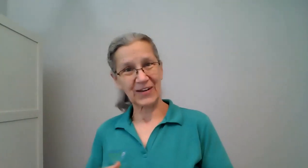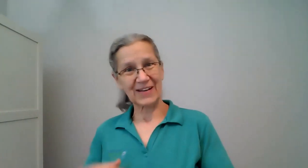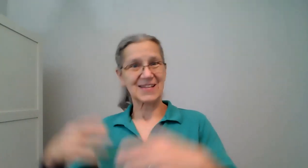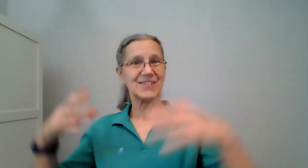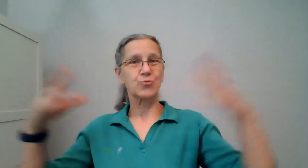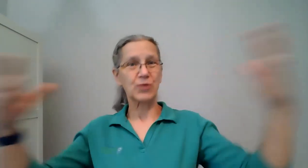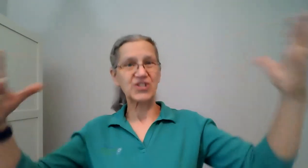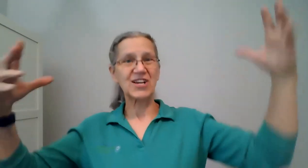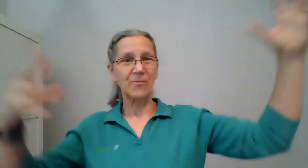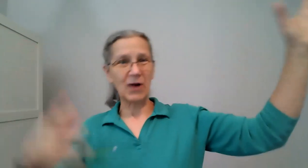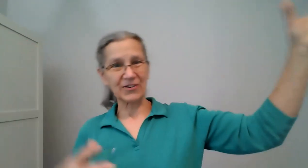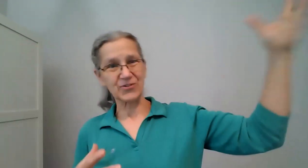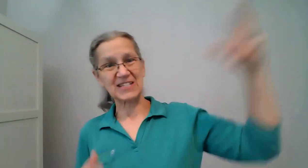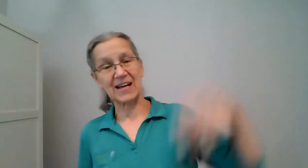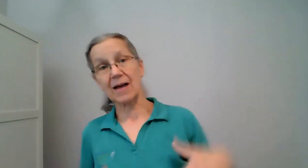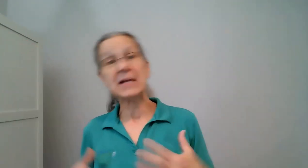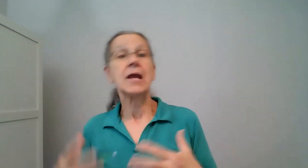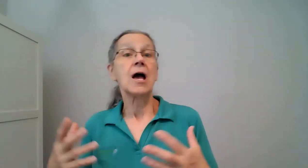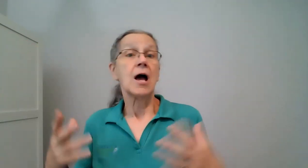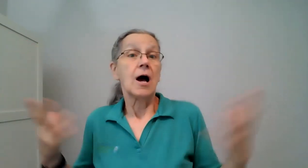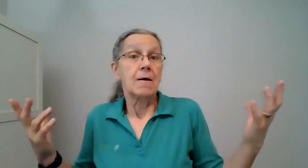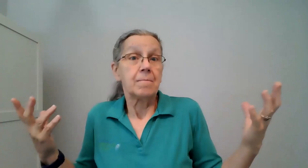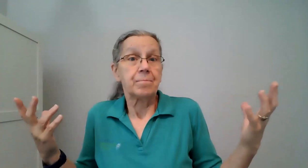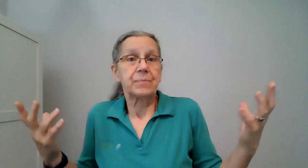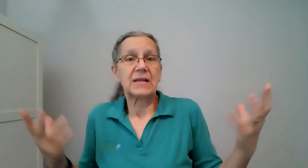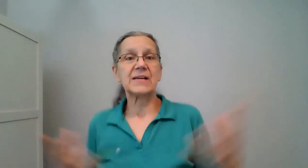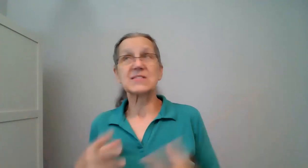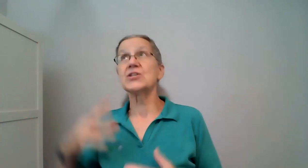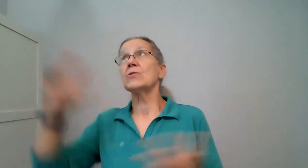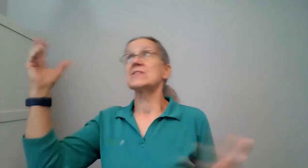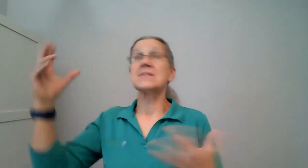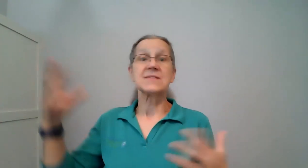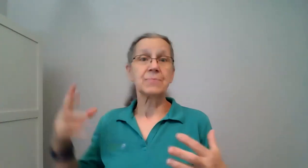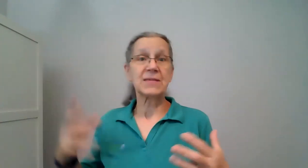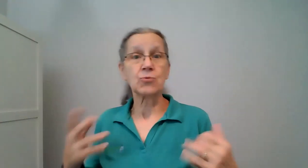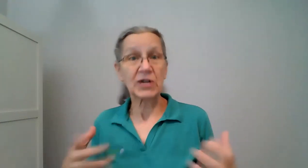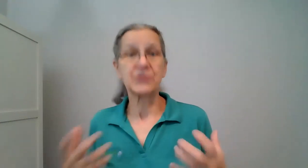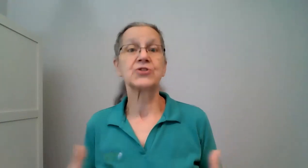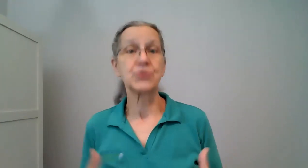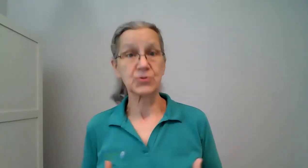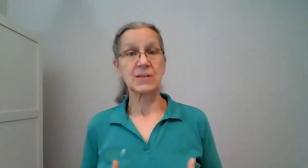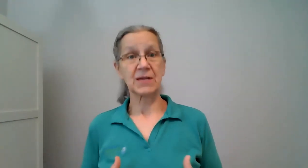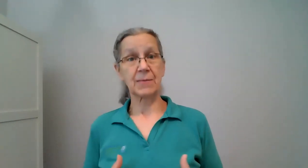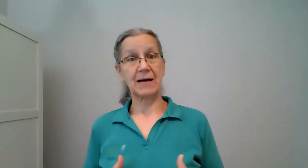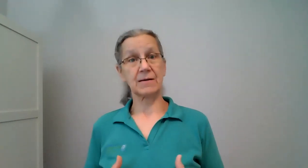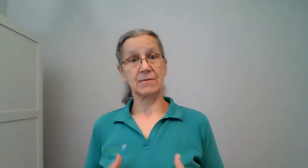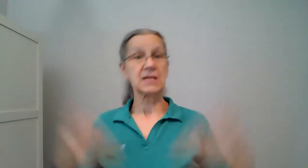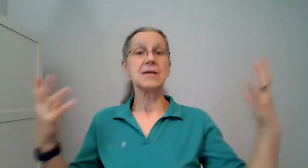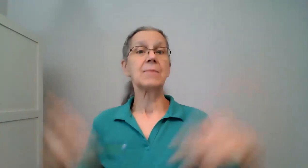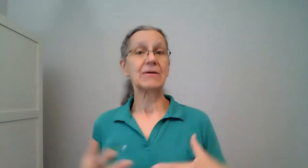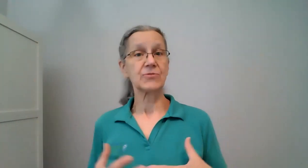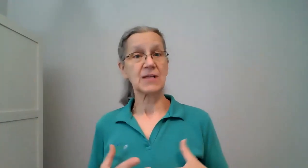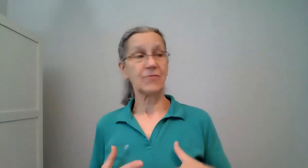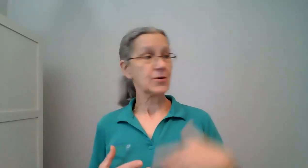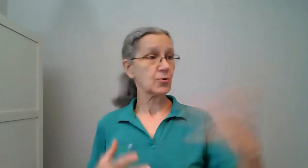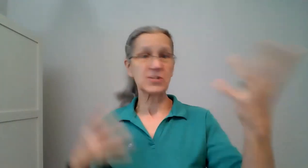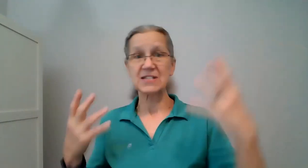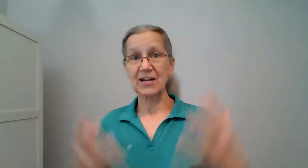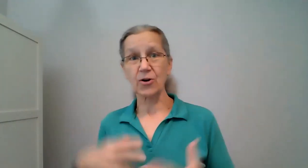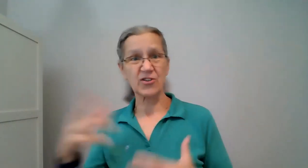it's it's reaching while you're standing i mean it's noticing something and wanting to do something about it thinking about yourself are you a risk taker are